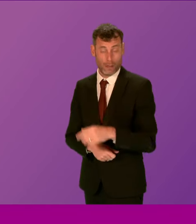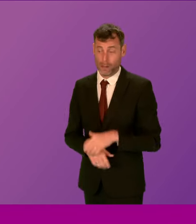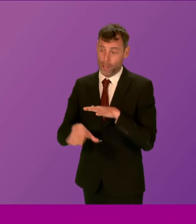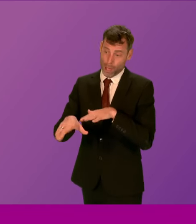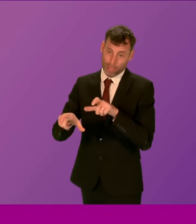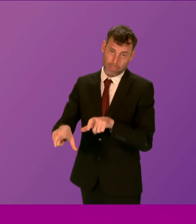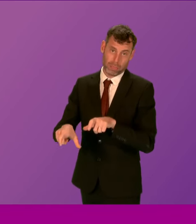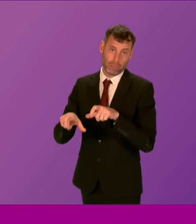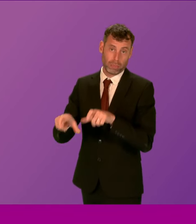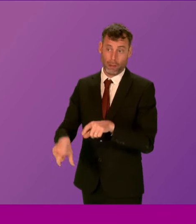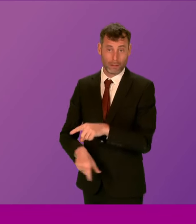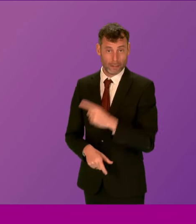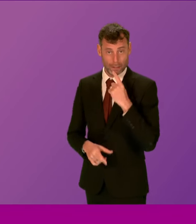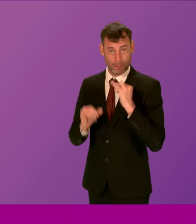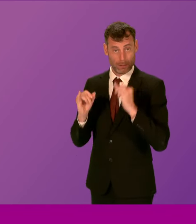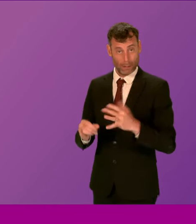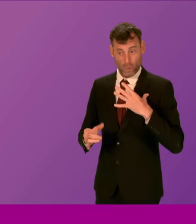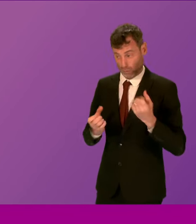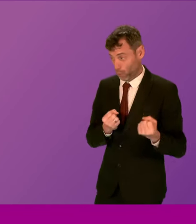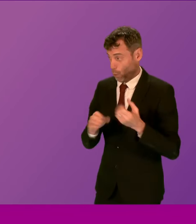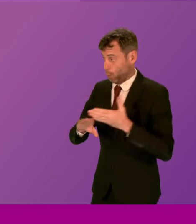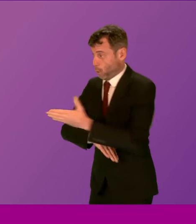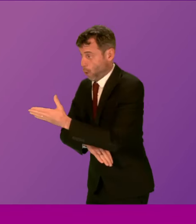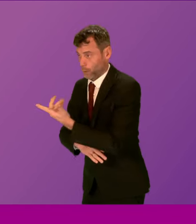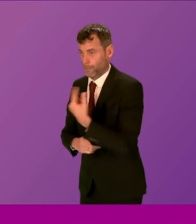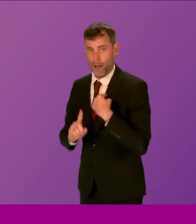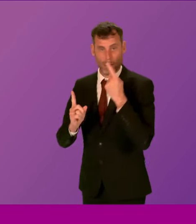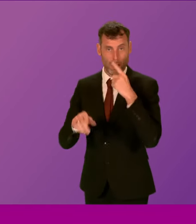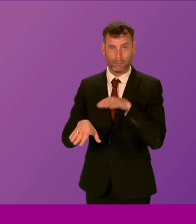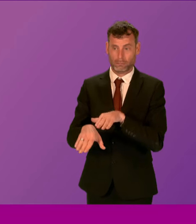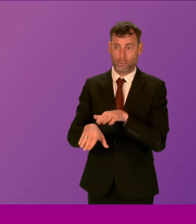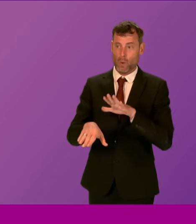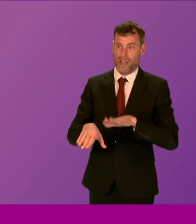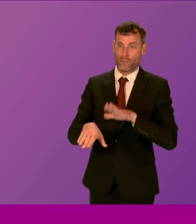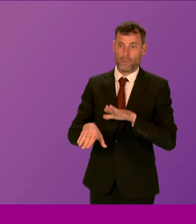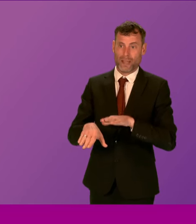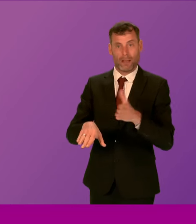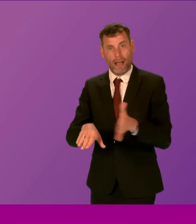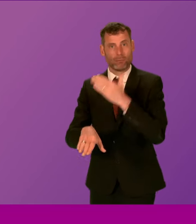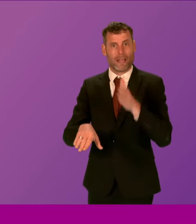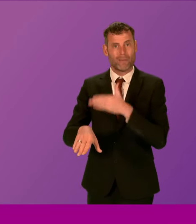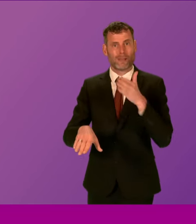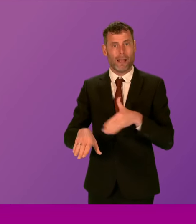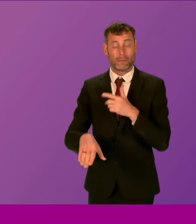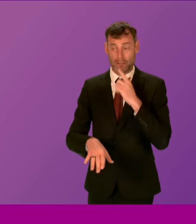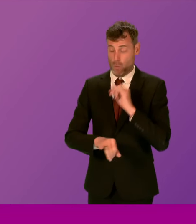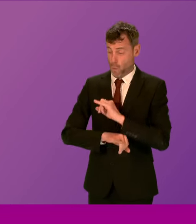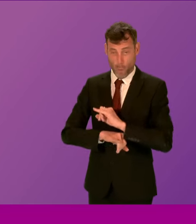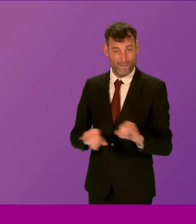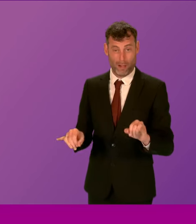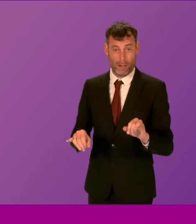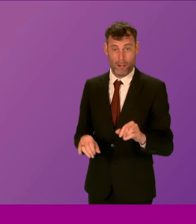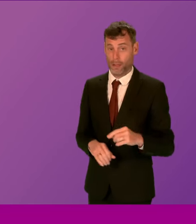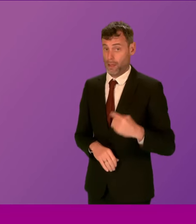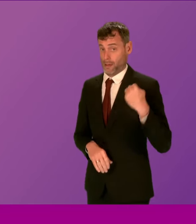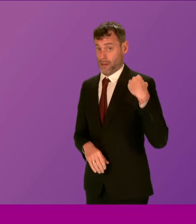they are unable to help those most in need because they're repeatedly tied up. And the situation is now so bad that earlier